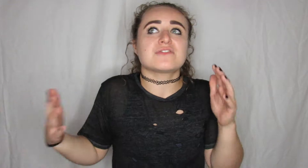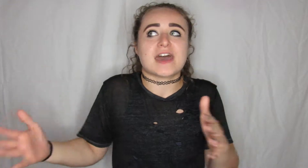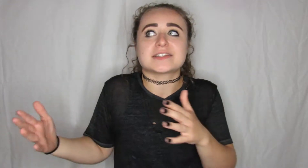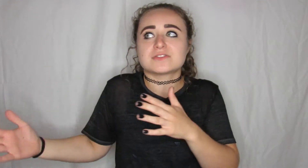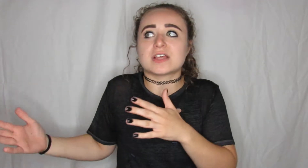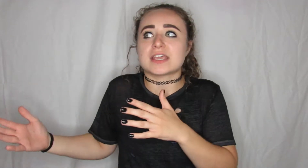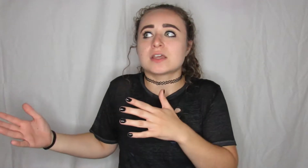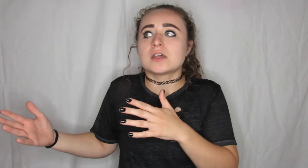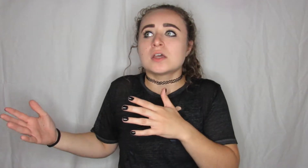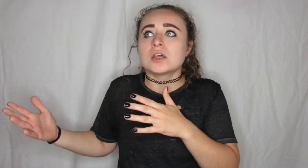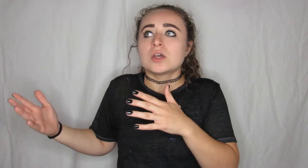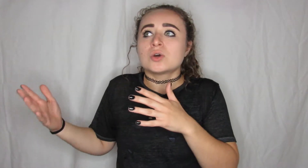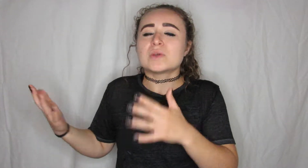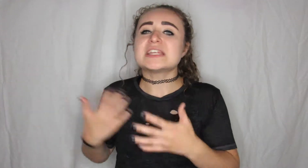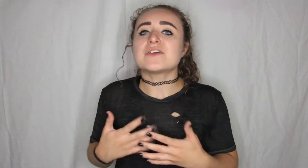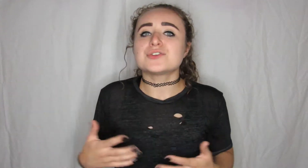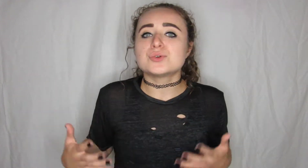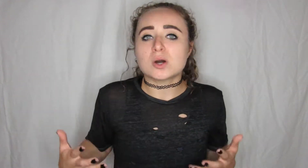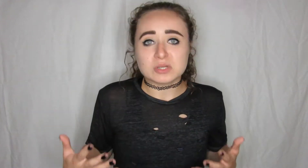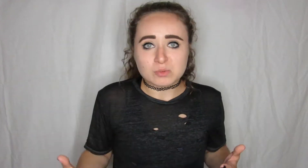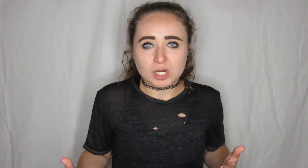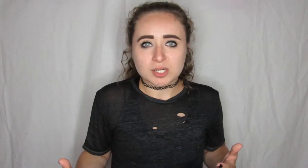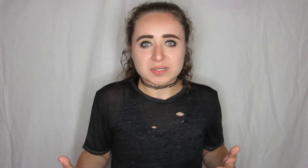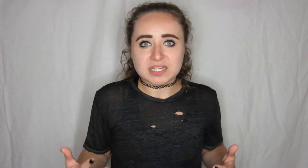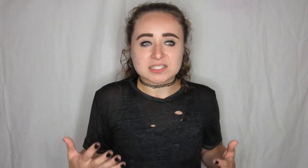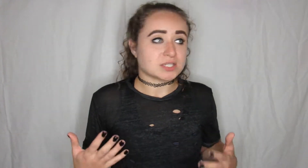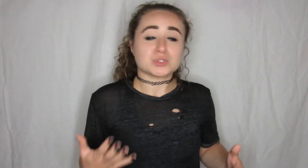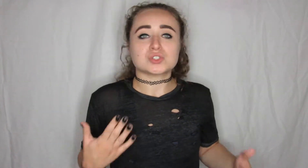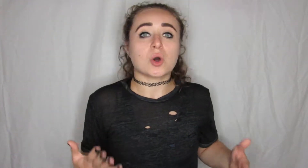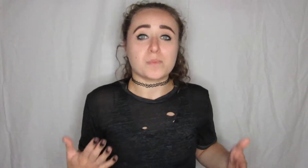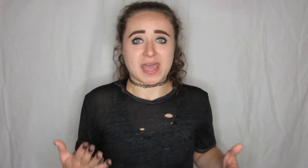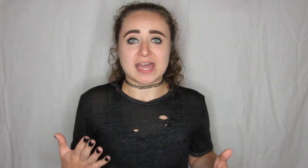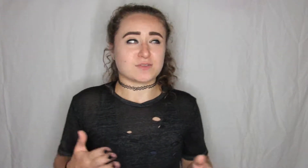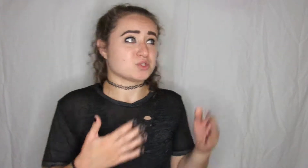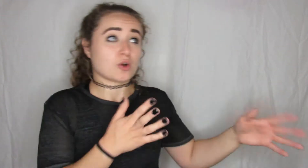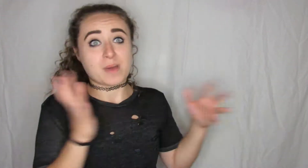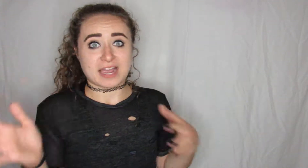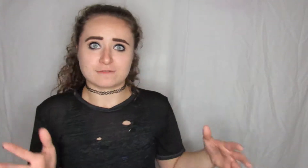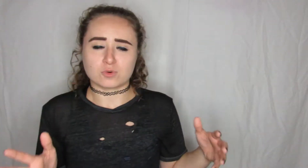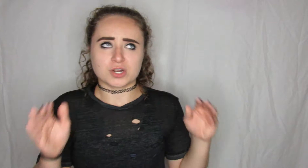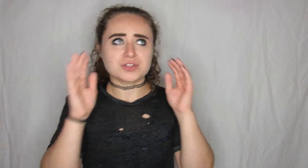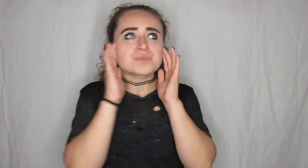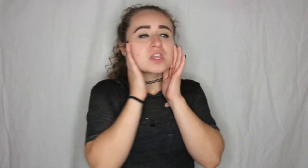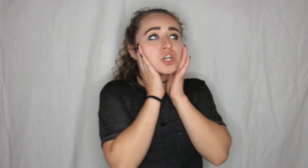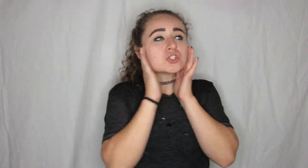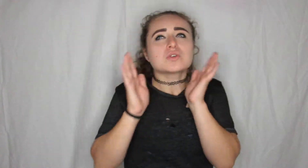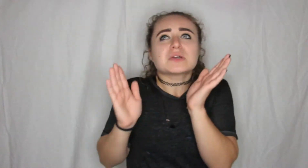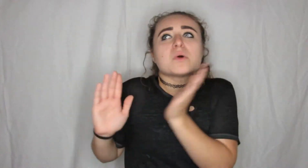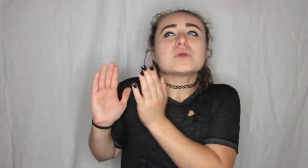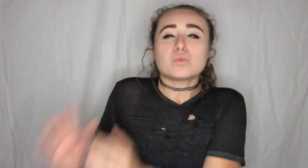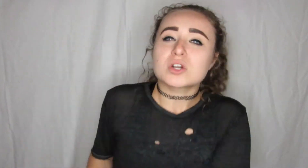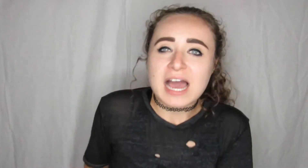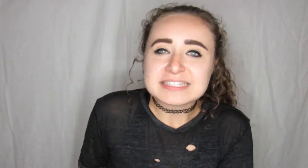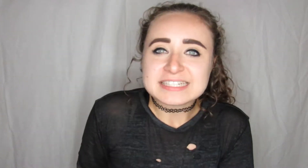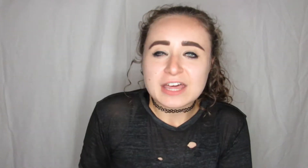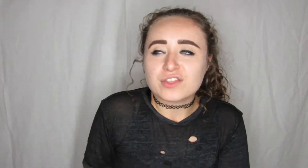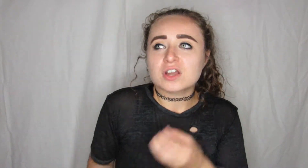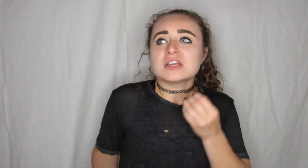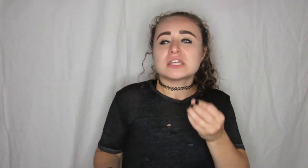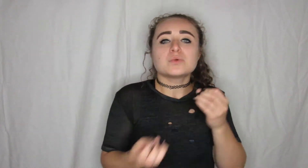the fact of like we never knew what we were because it was so bad it was so back and forth so like when we were not together he